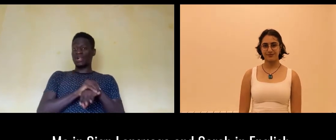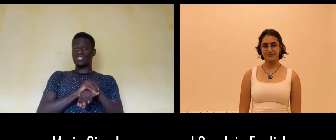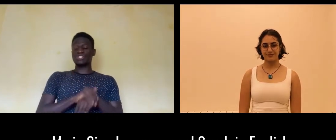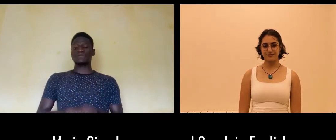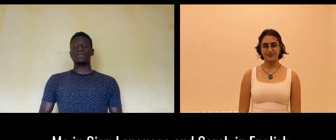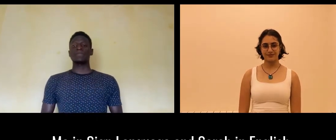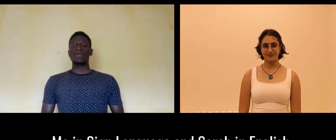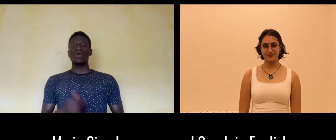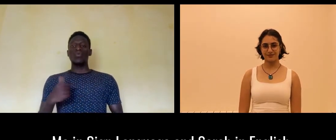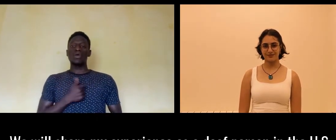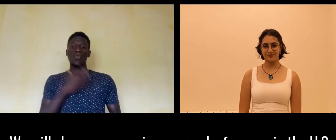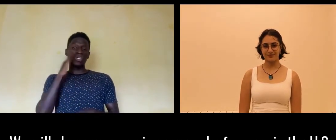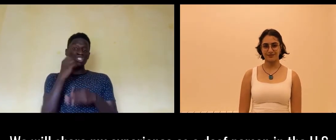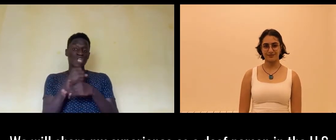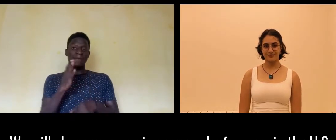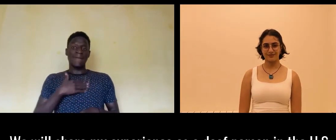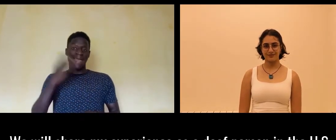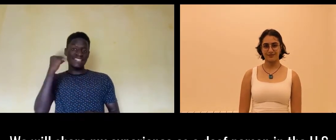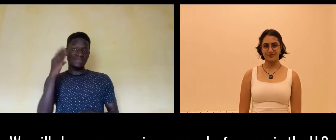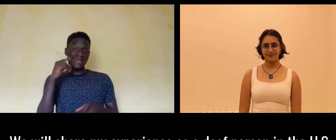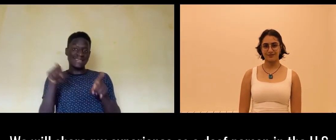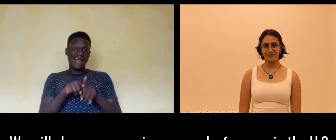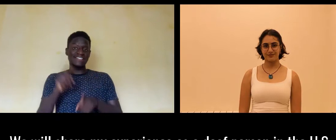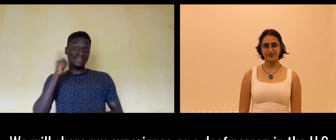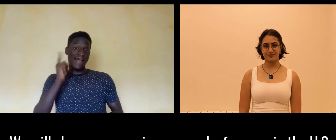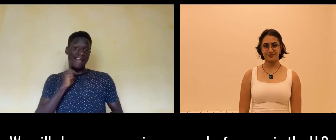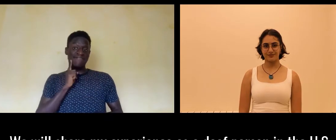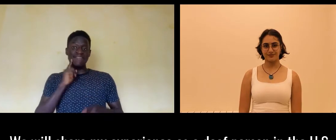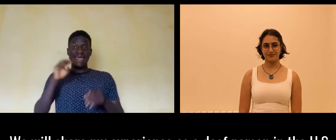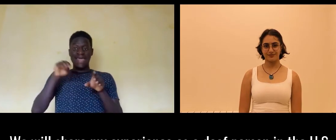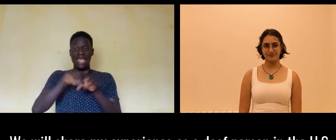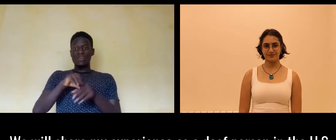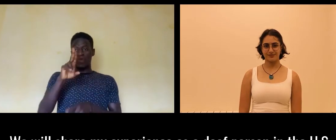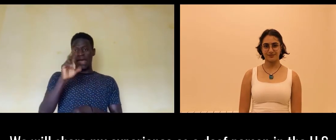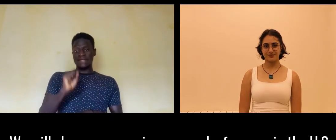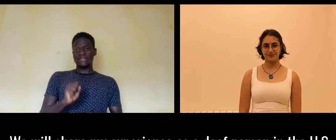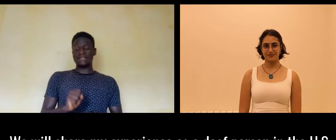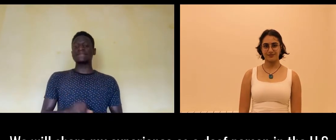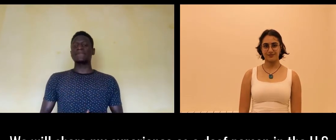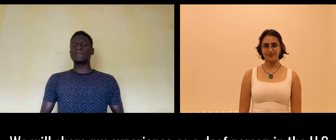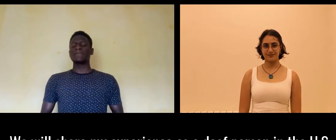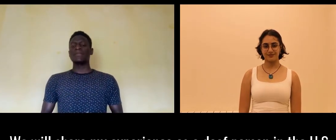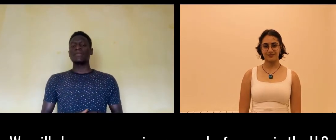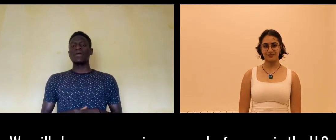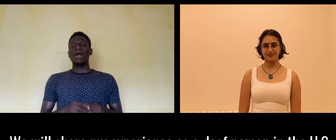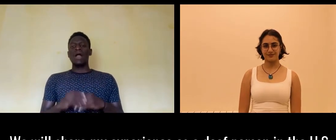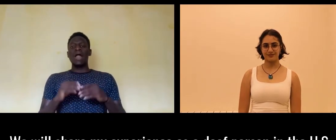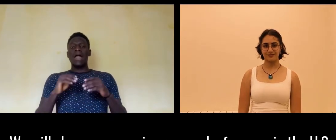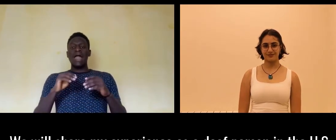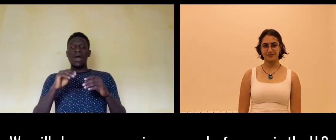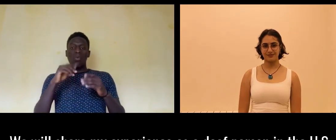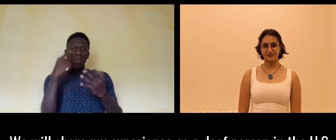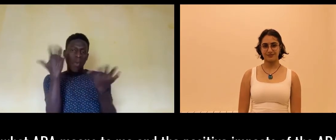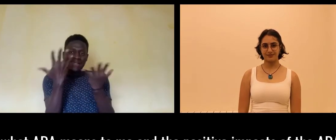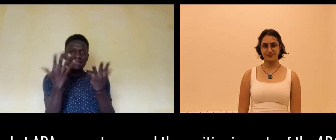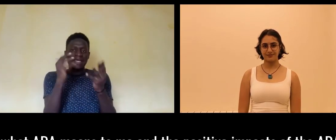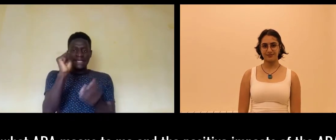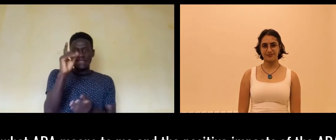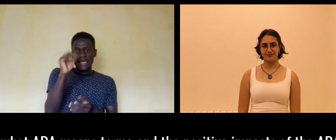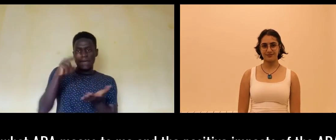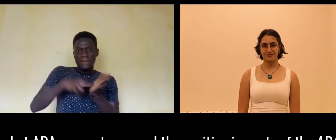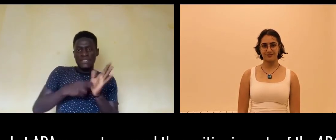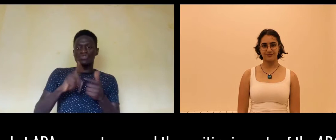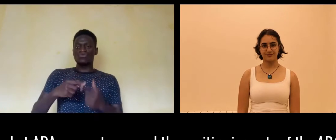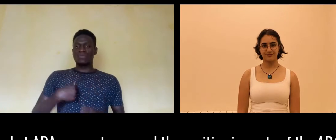in English. We will share and express as deaf in the US what